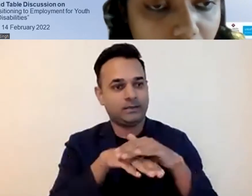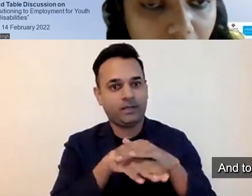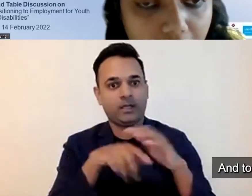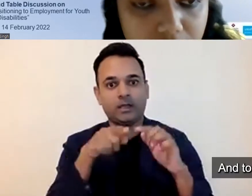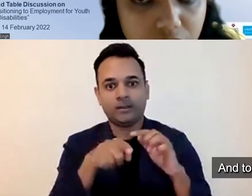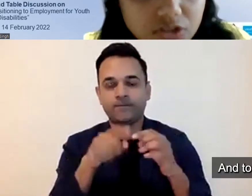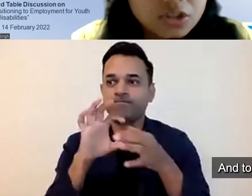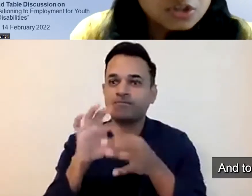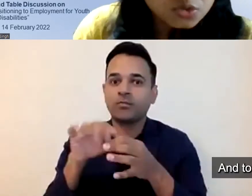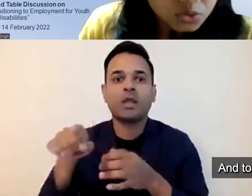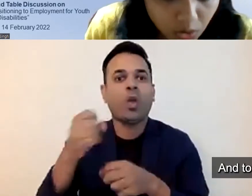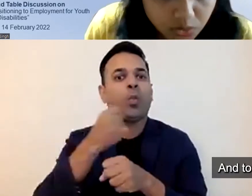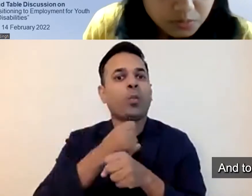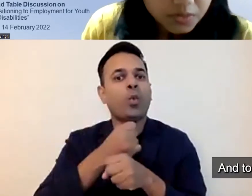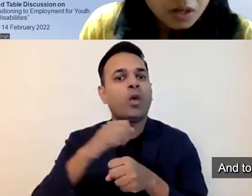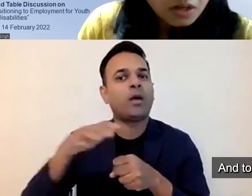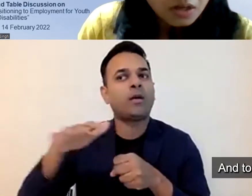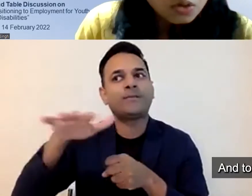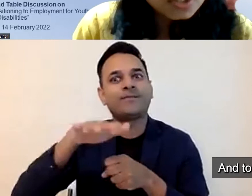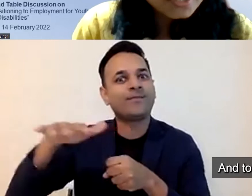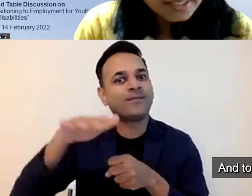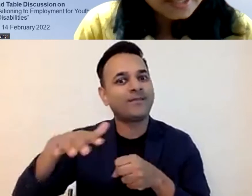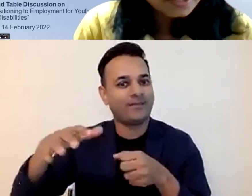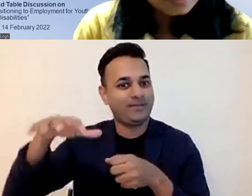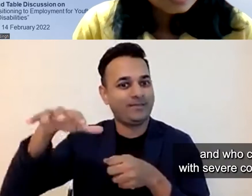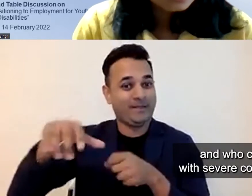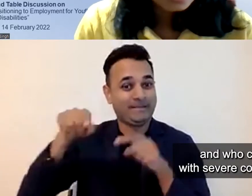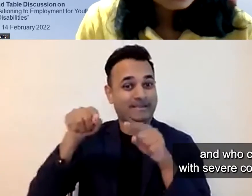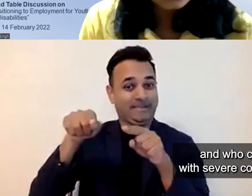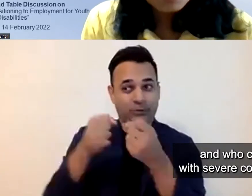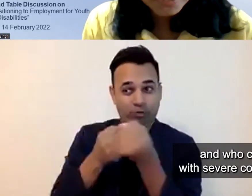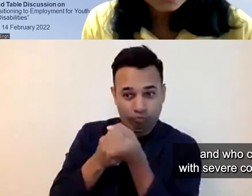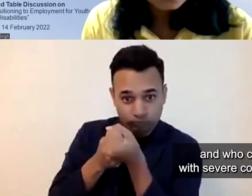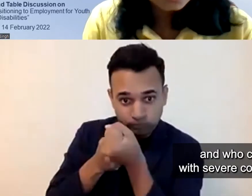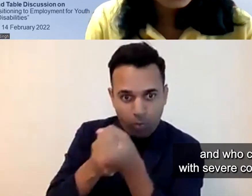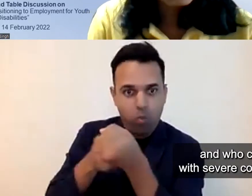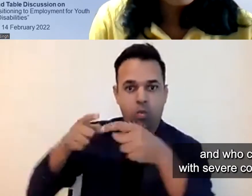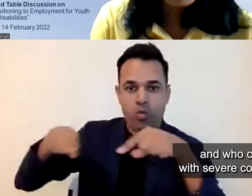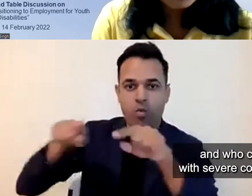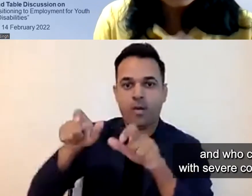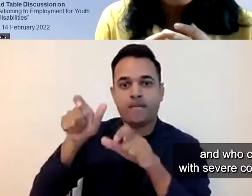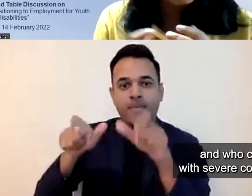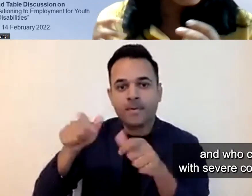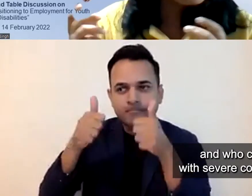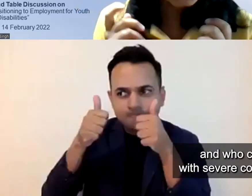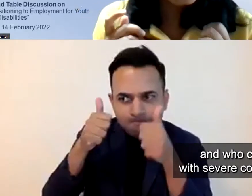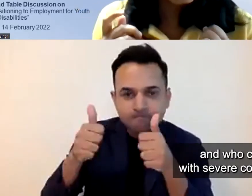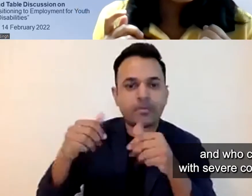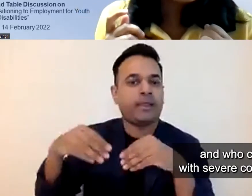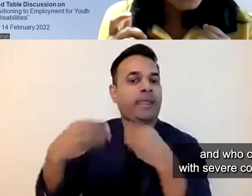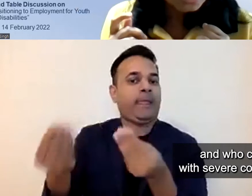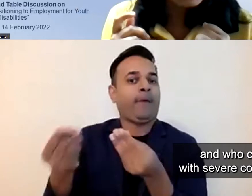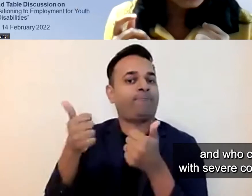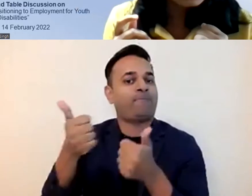And to those who think and who complain that people with severe communication